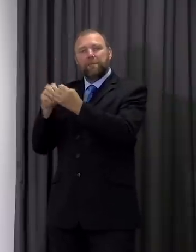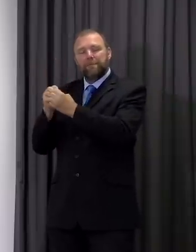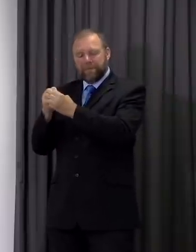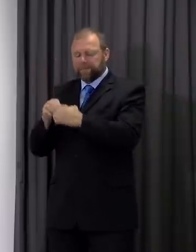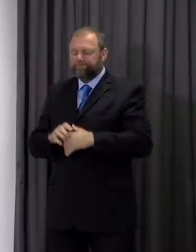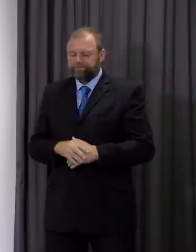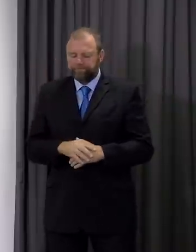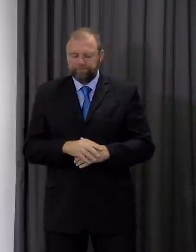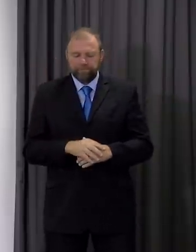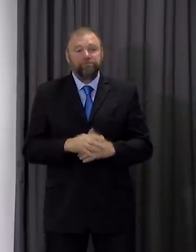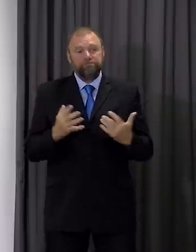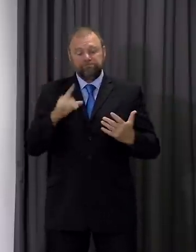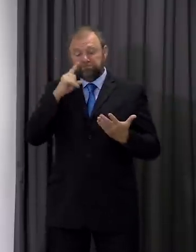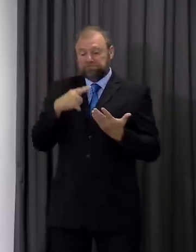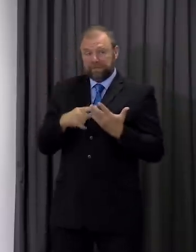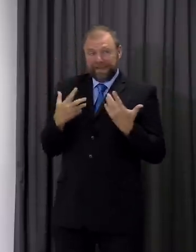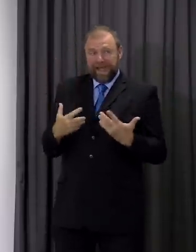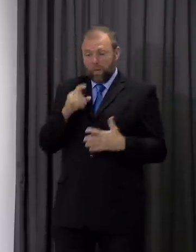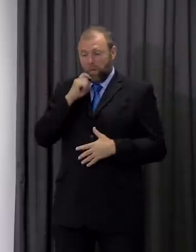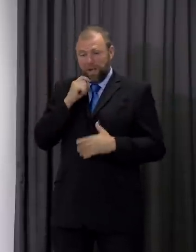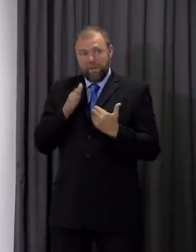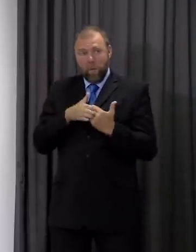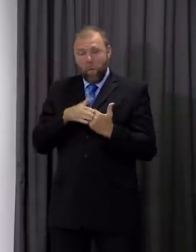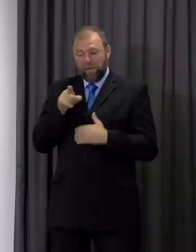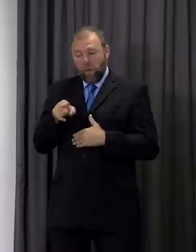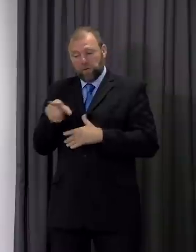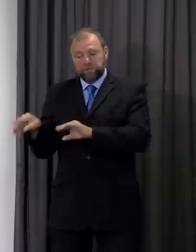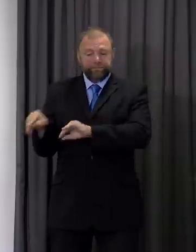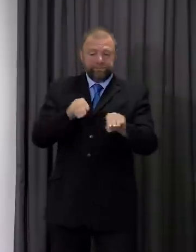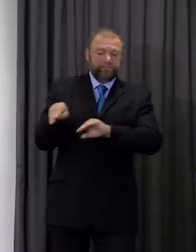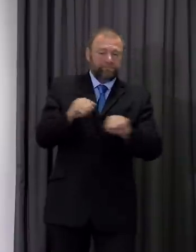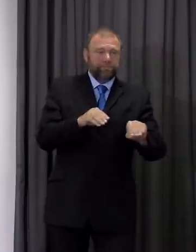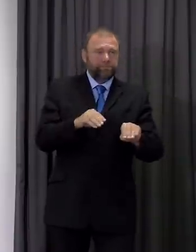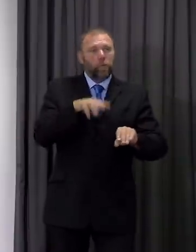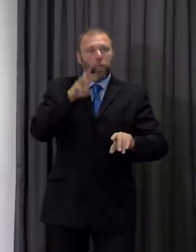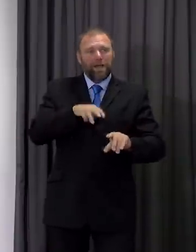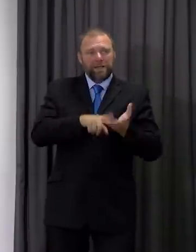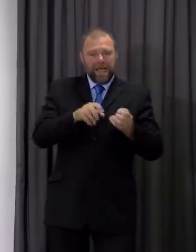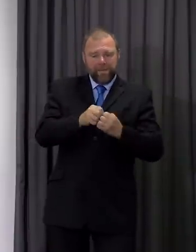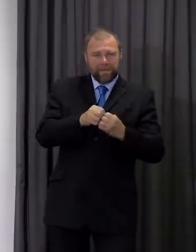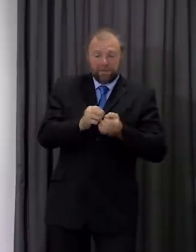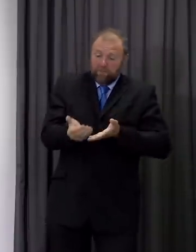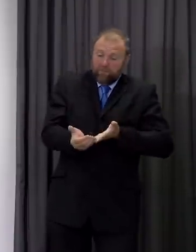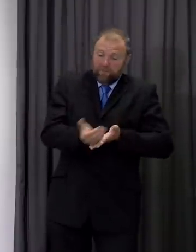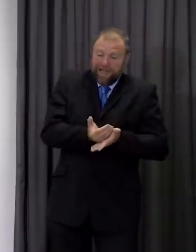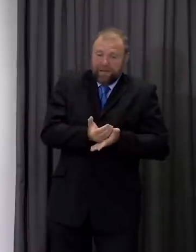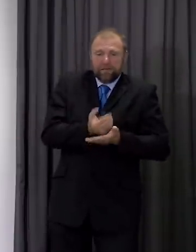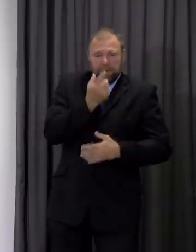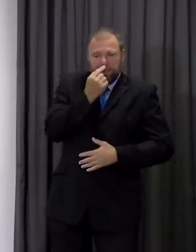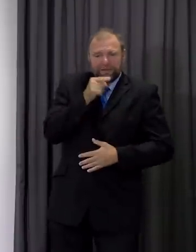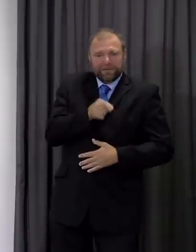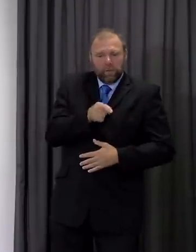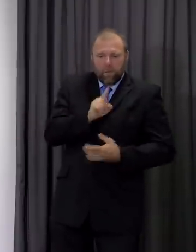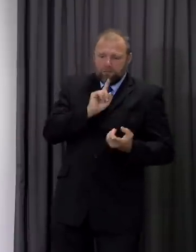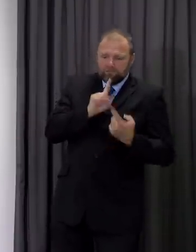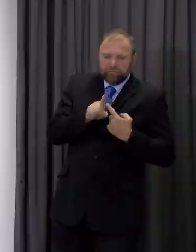Now, we're going to move more of those mobile units to NHS Wales labs to protect our ability to rapidly move into communities of concern,